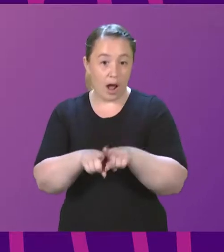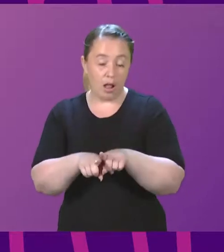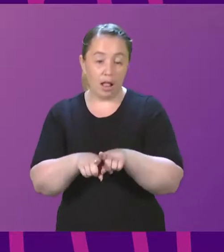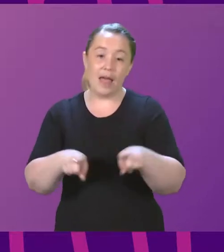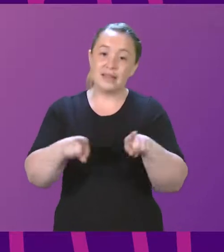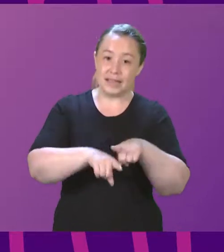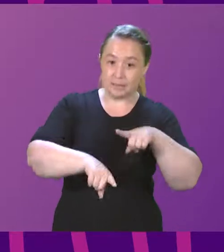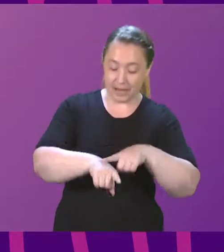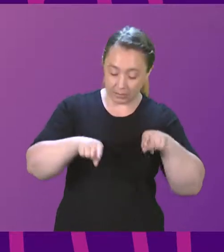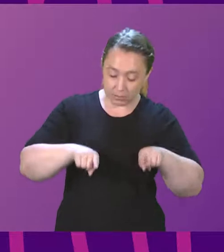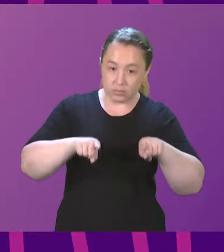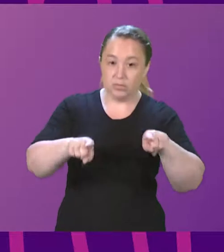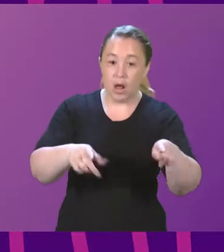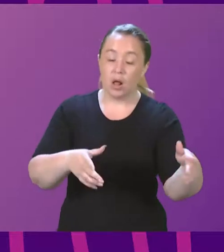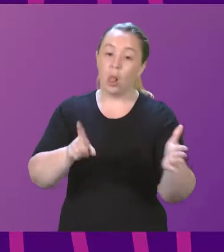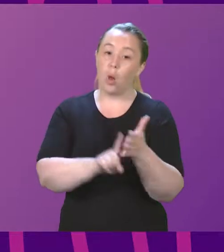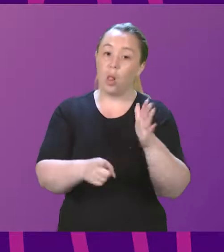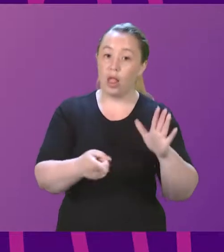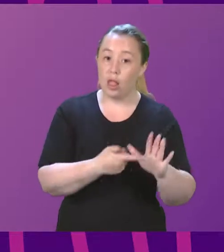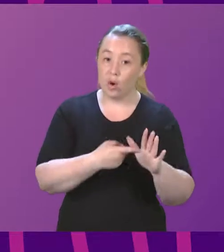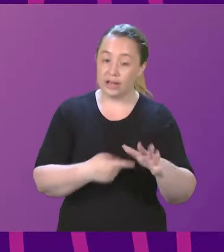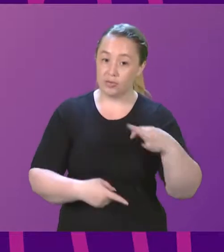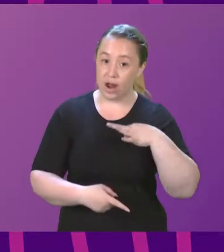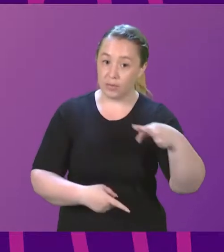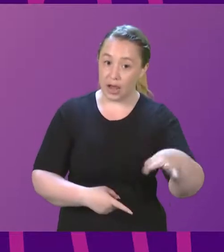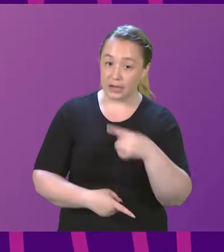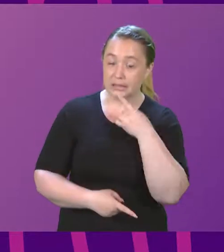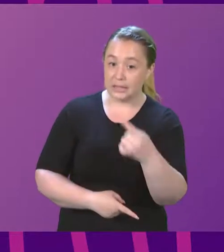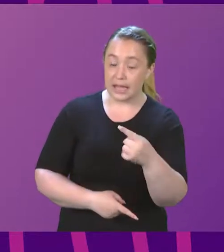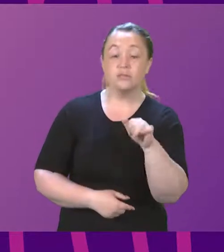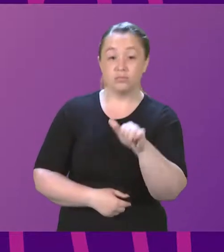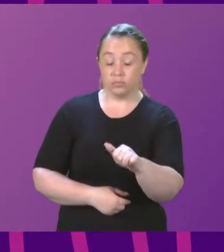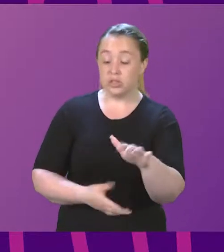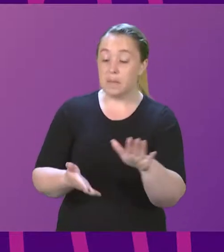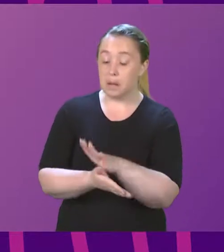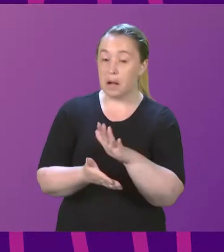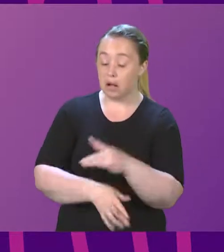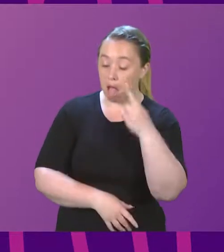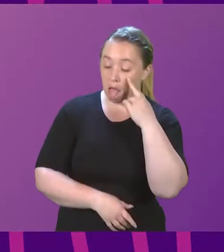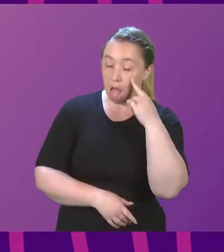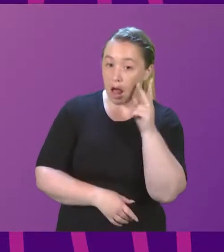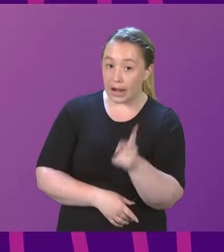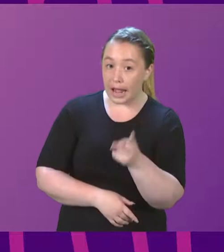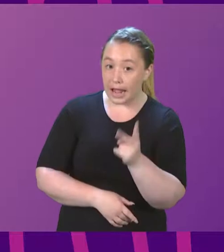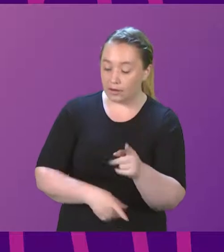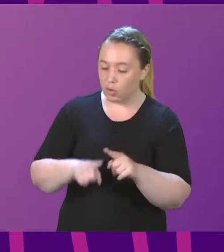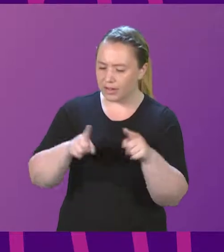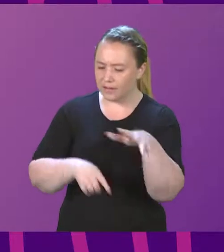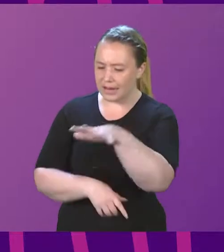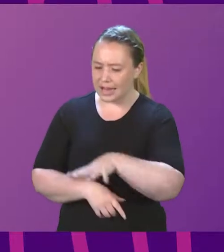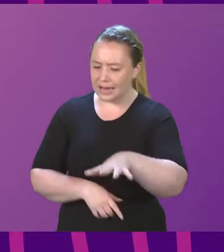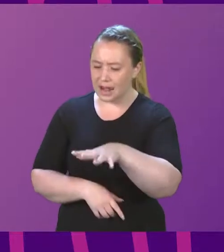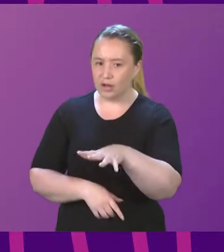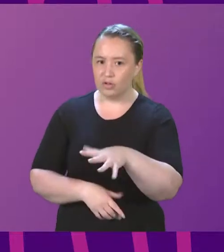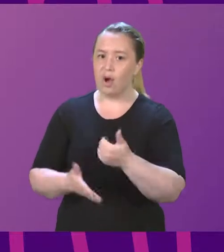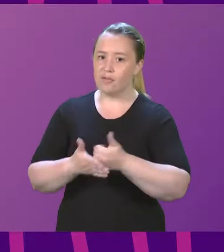In particular, local authority representatives then indicated a willingness to look again at what can be done in those areas facing regular